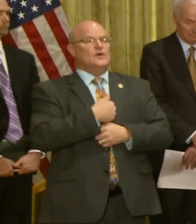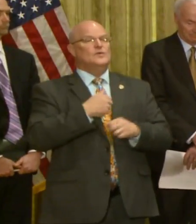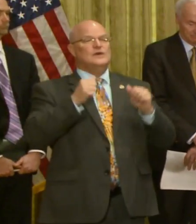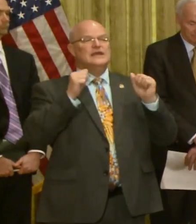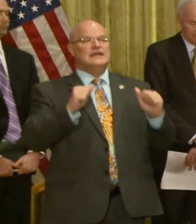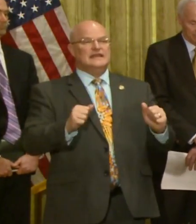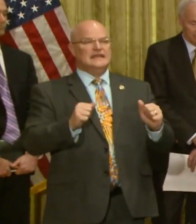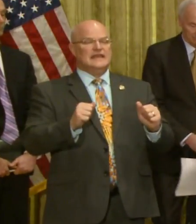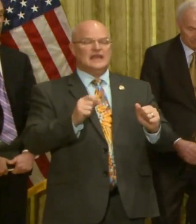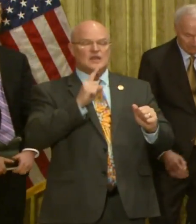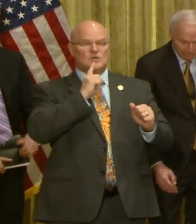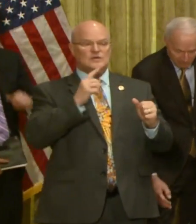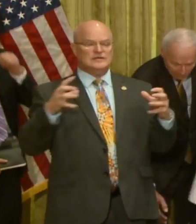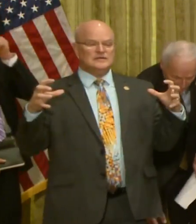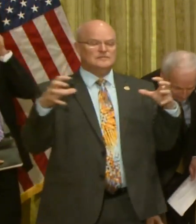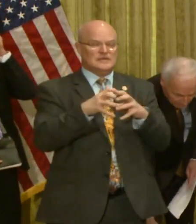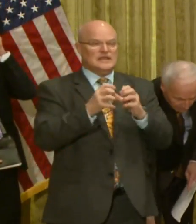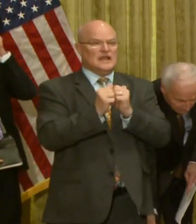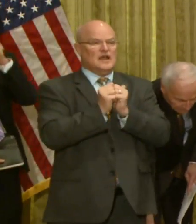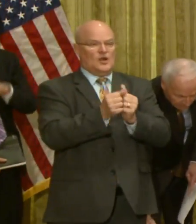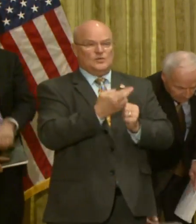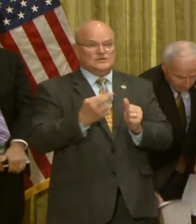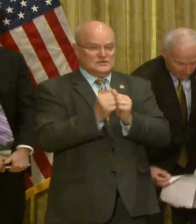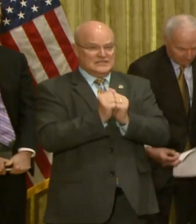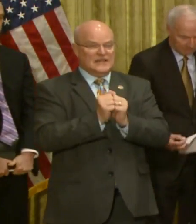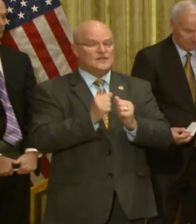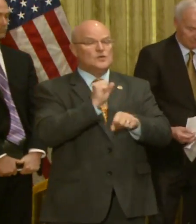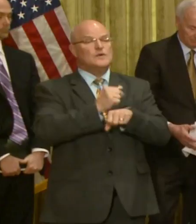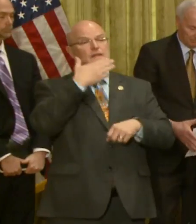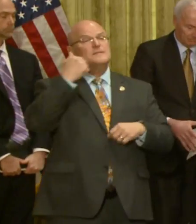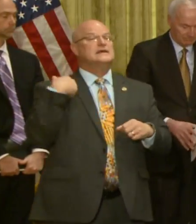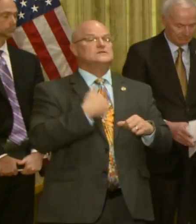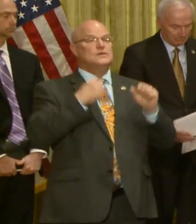amplifying our resources and working the best we can for the people of Arkansas.